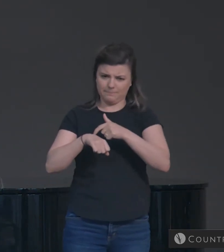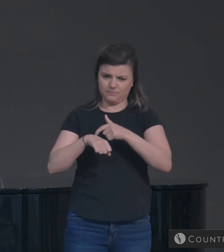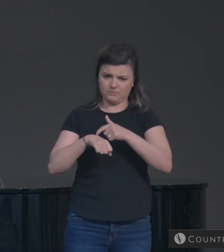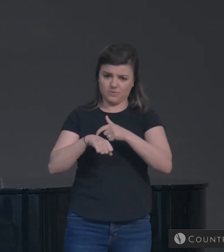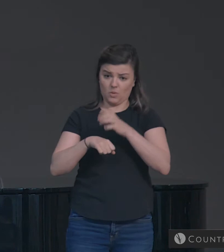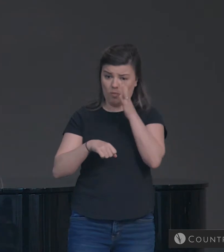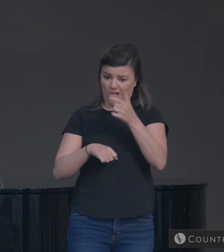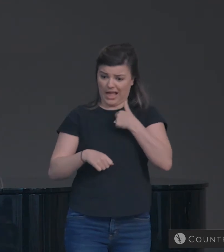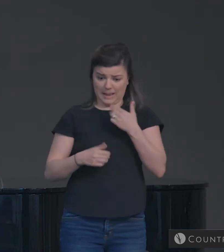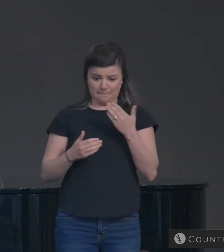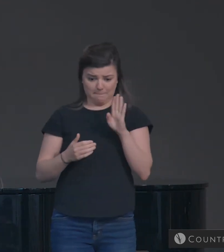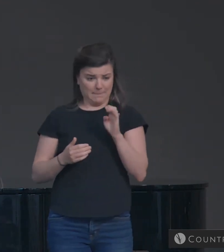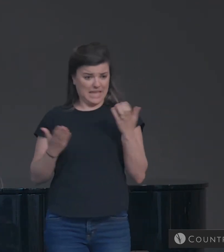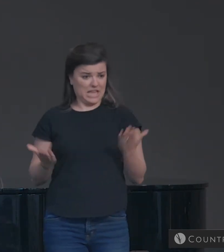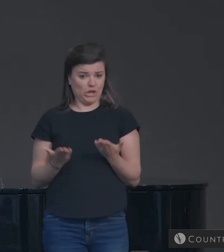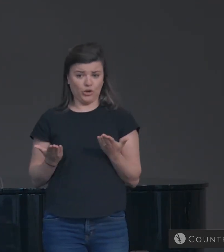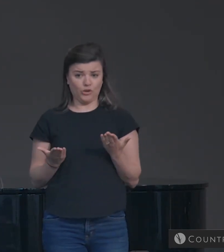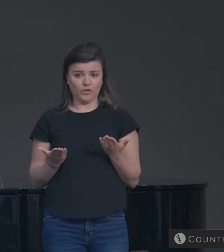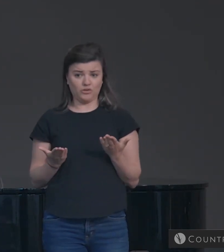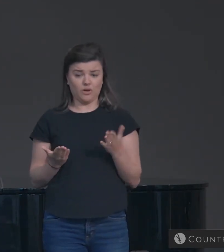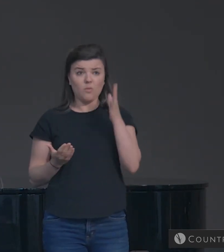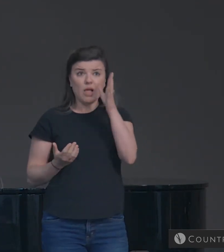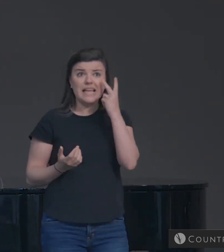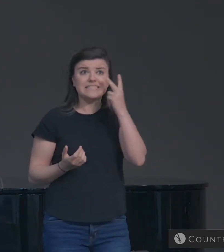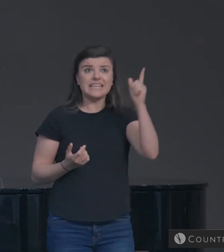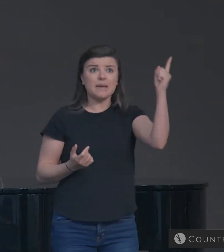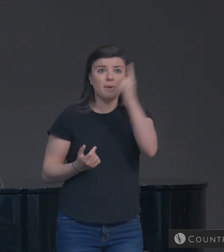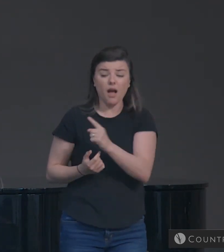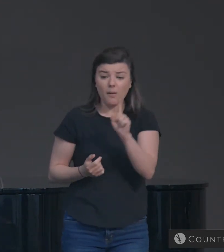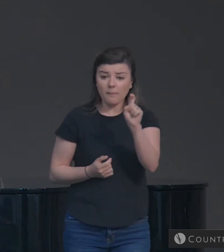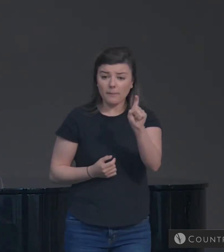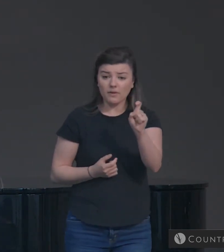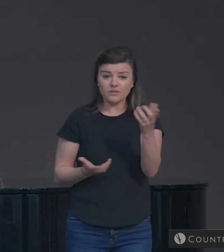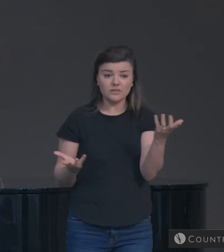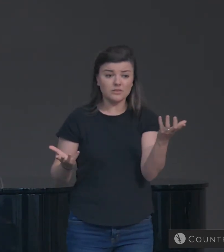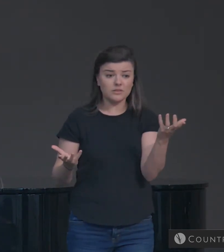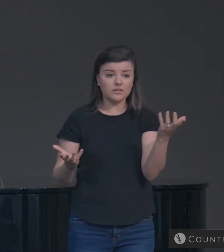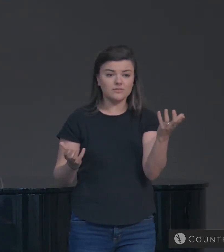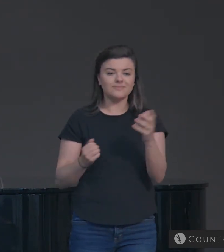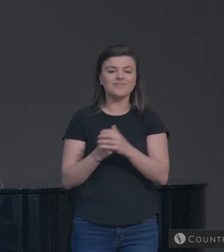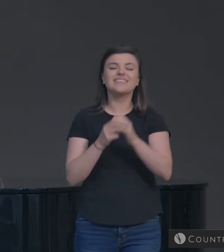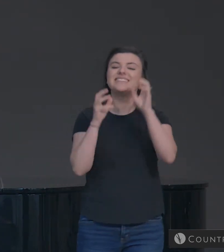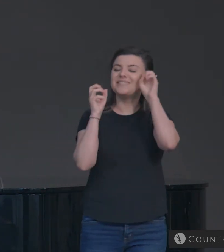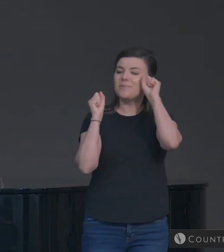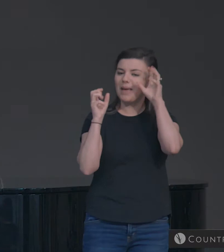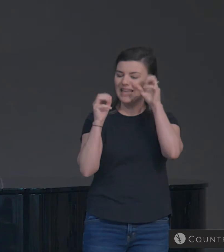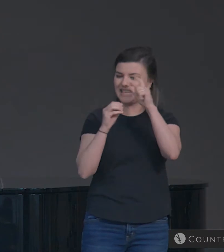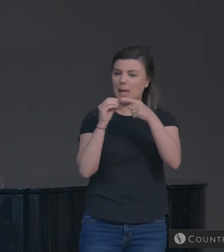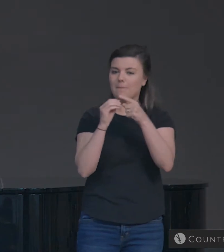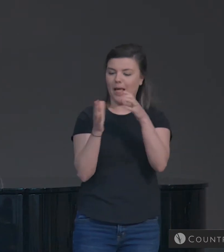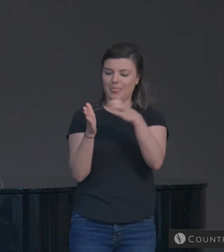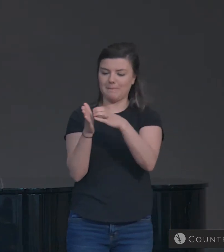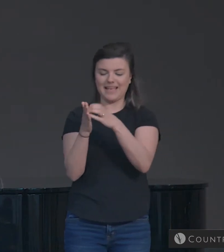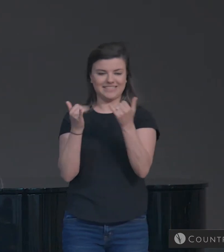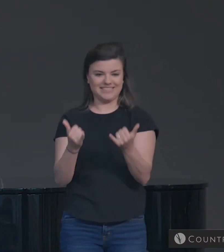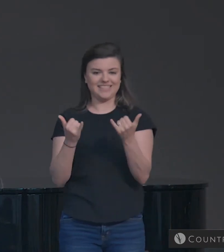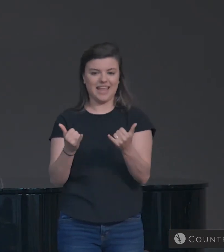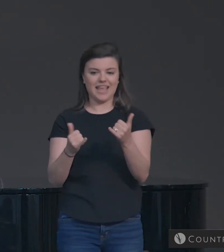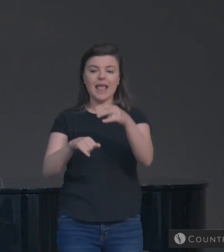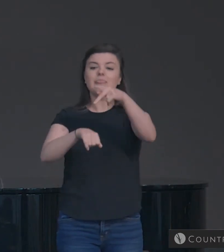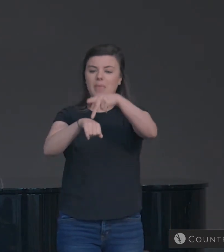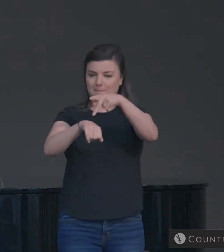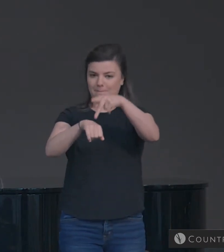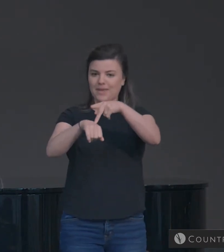be here? Will we see him come? What's amazing about our passage for today is that Peter